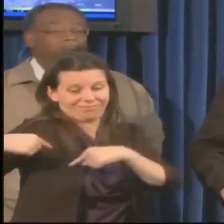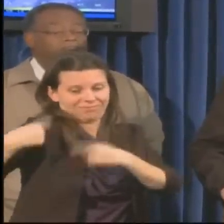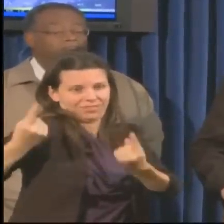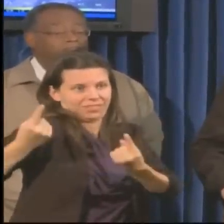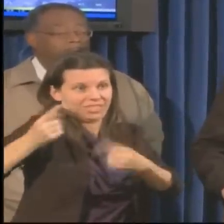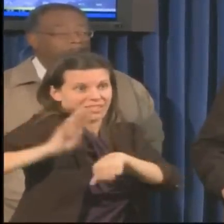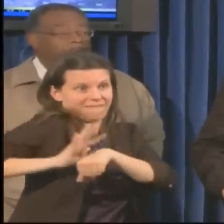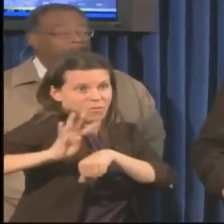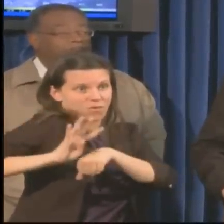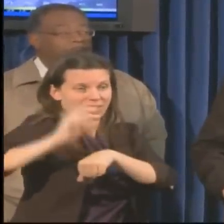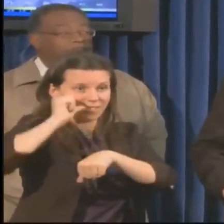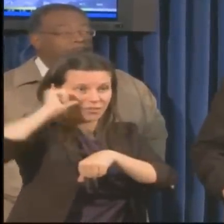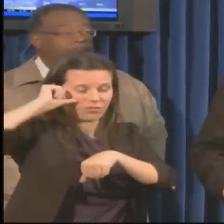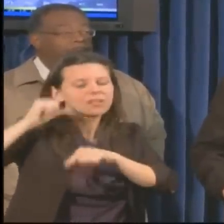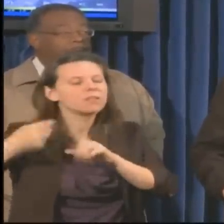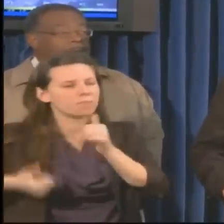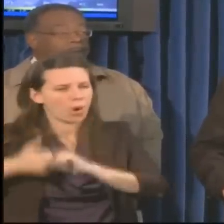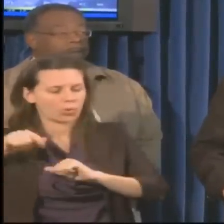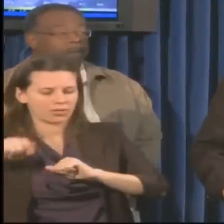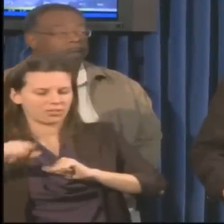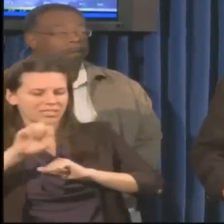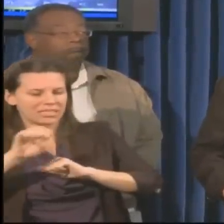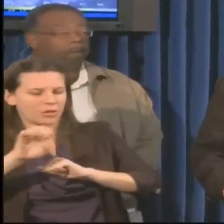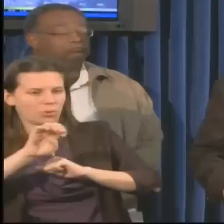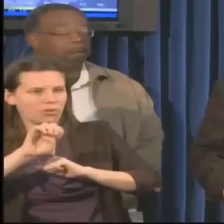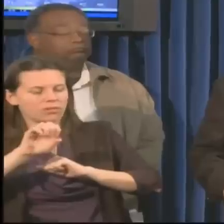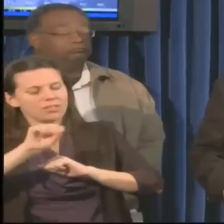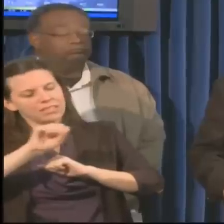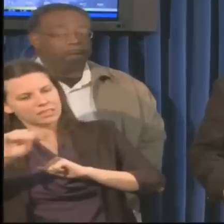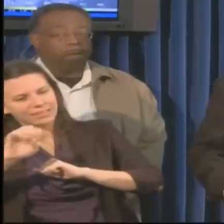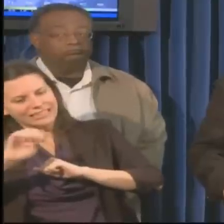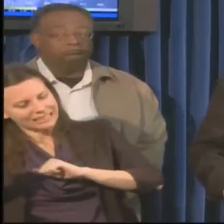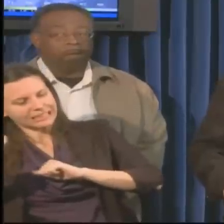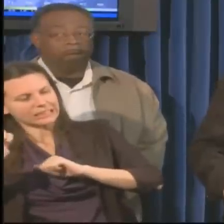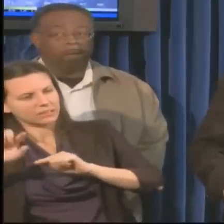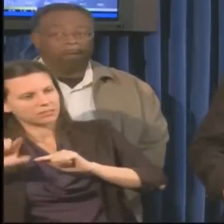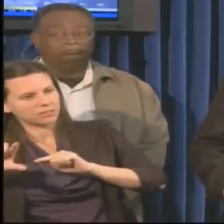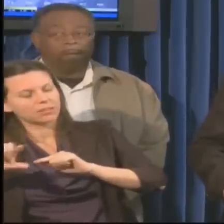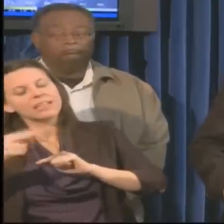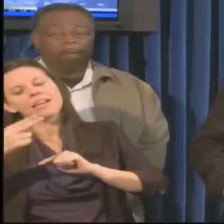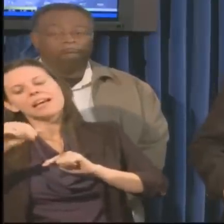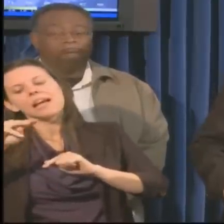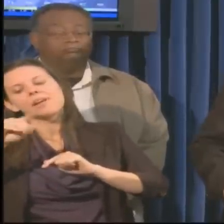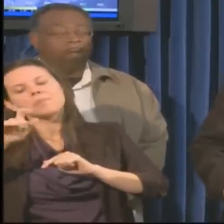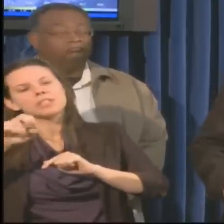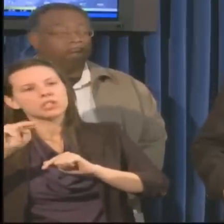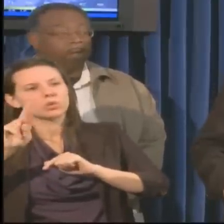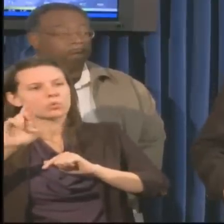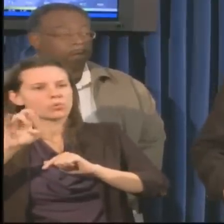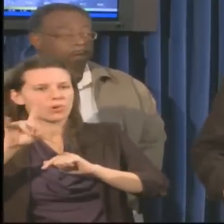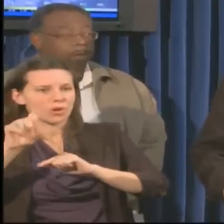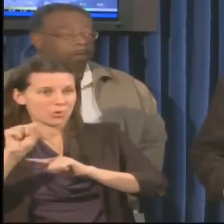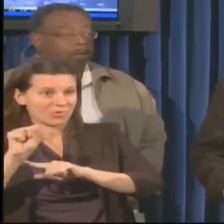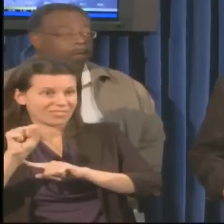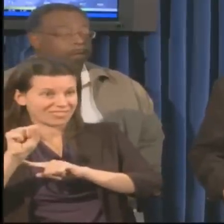in the Hampton Roads area experiencing the early effects of this system. 17,000 have been restored and we are